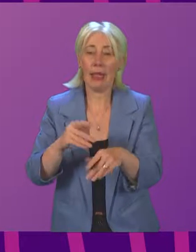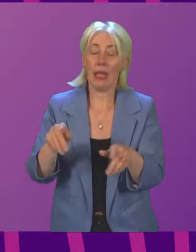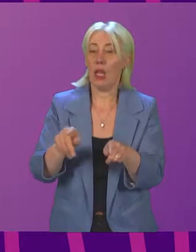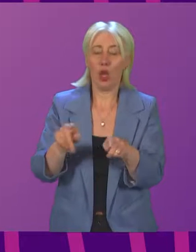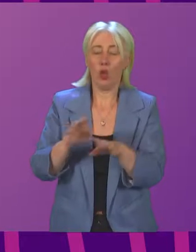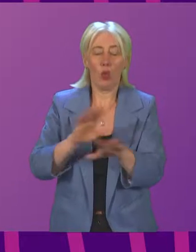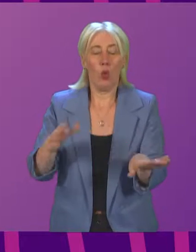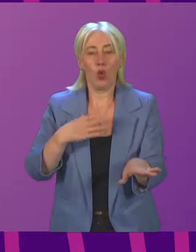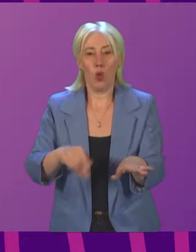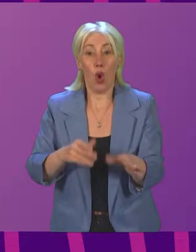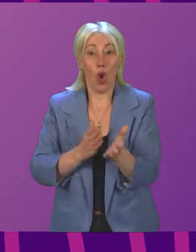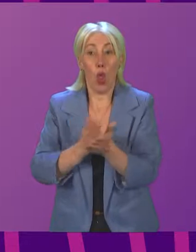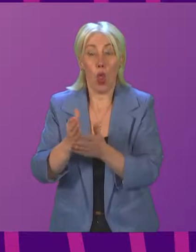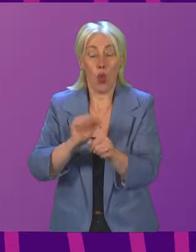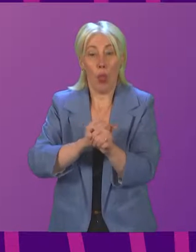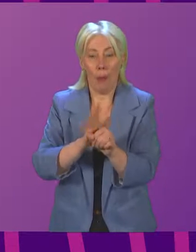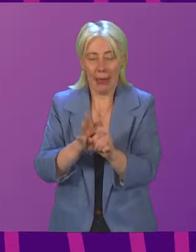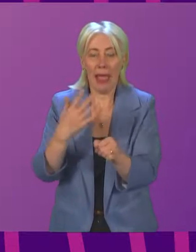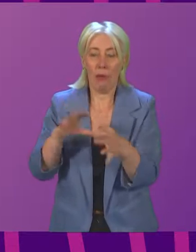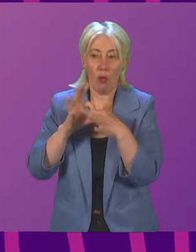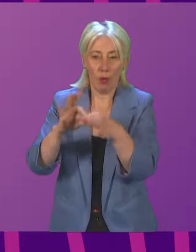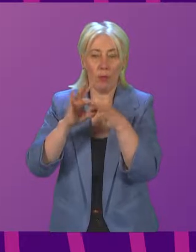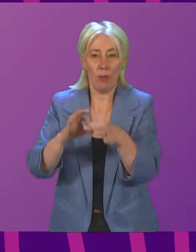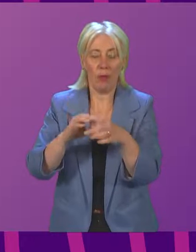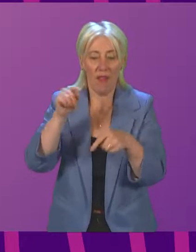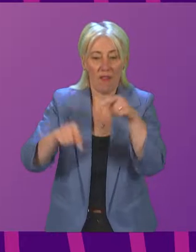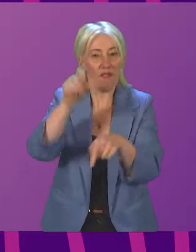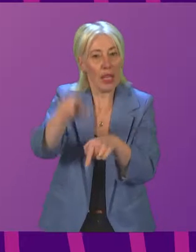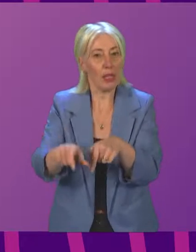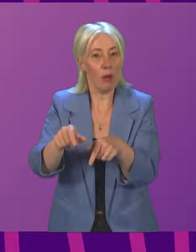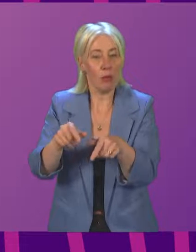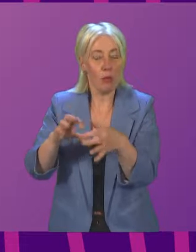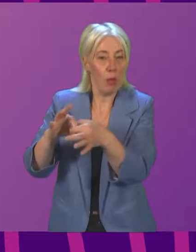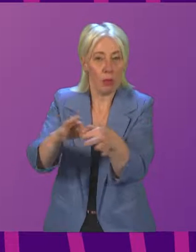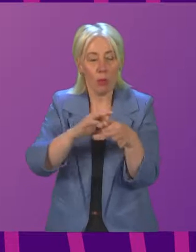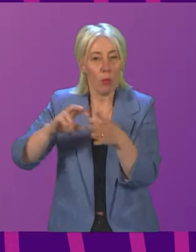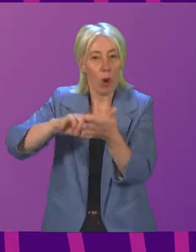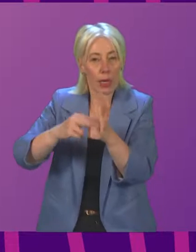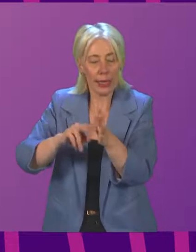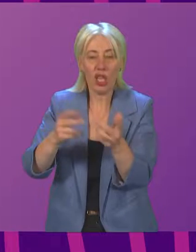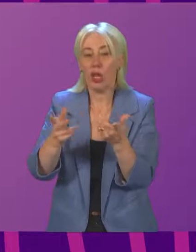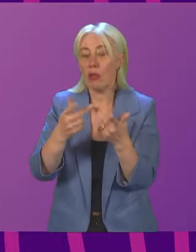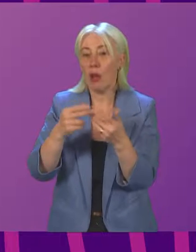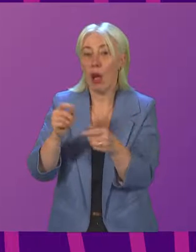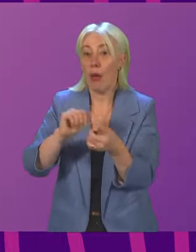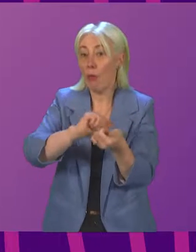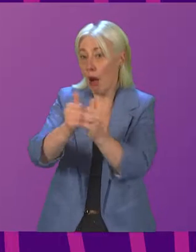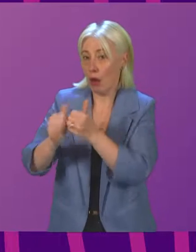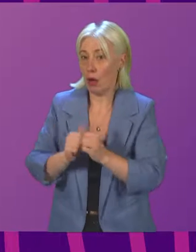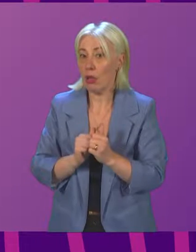organisations throughout the pandemic, we will continue to work closely with them and with a range of other partners during the consultation and bill processes to